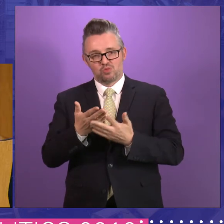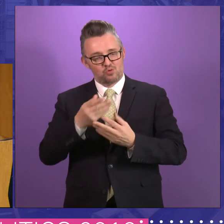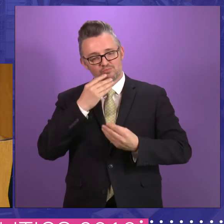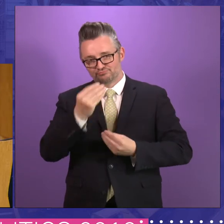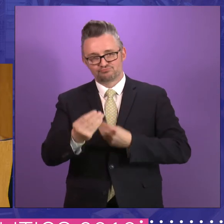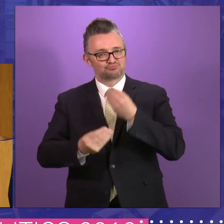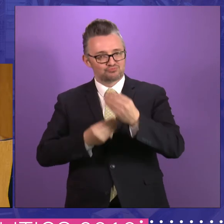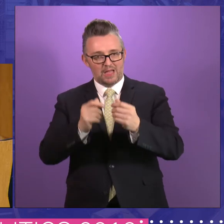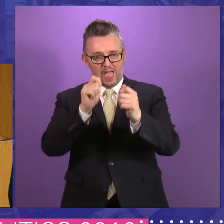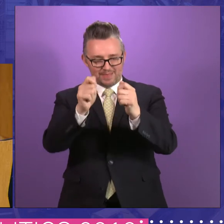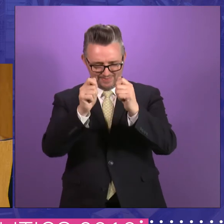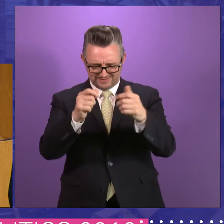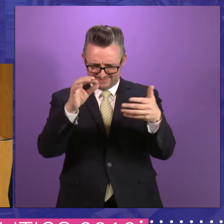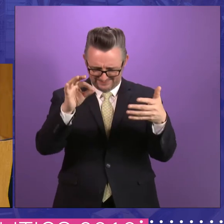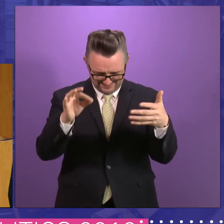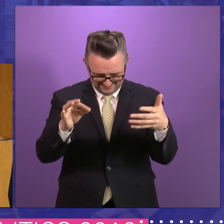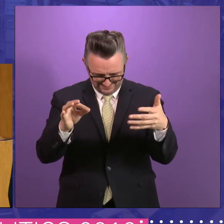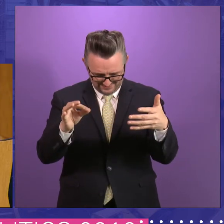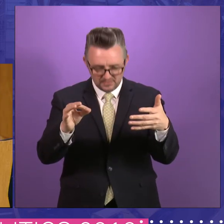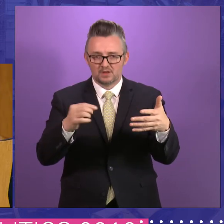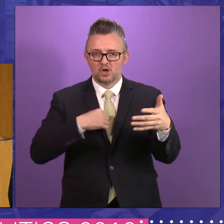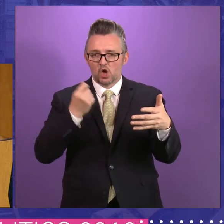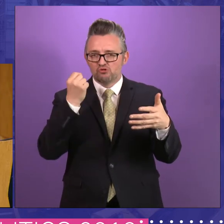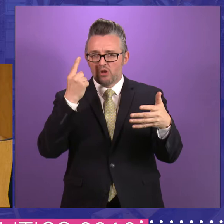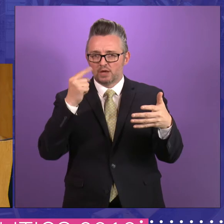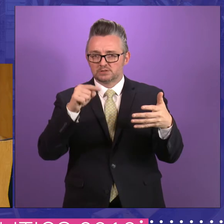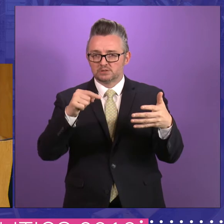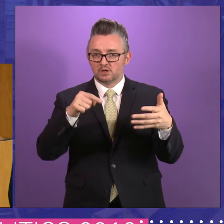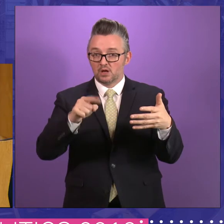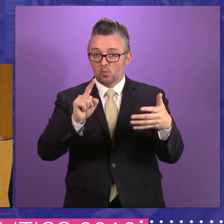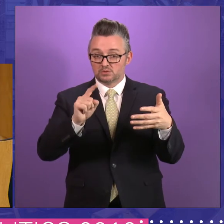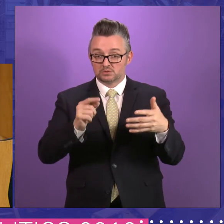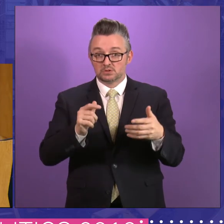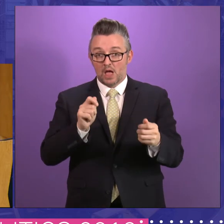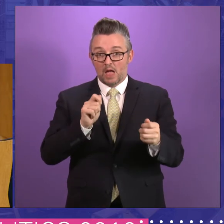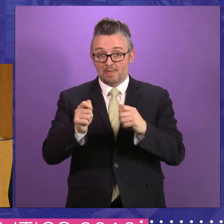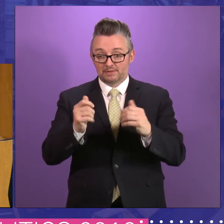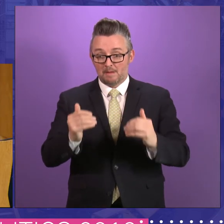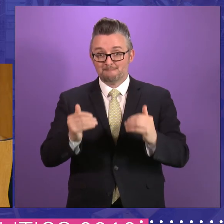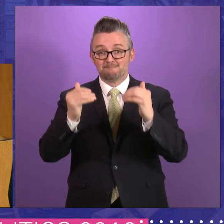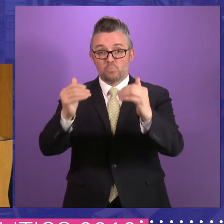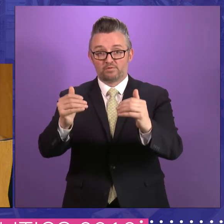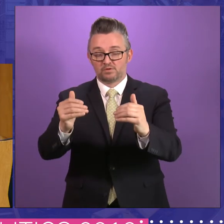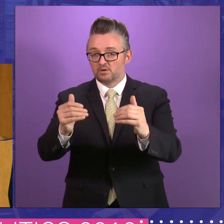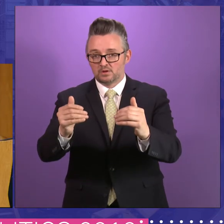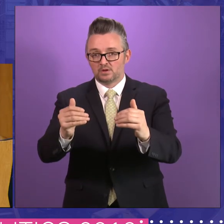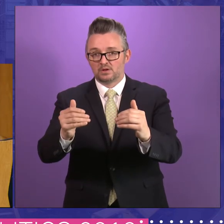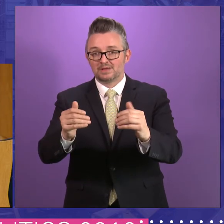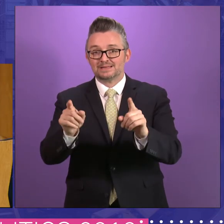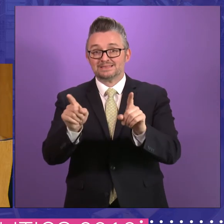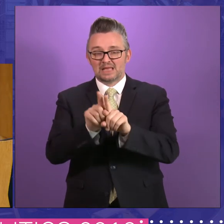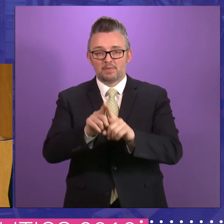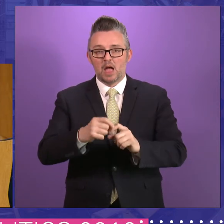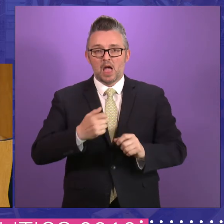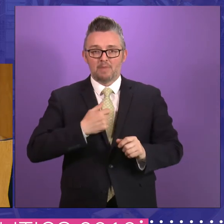amendments, and it suddenly dawned on me, the amendment that was getting moved by the government, was the amendment that